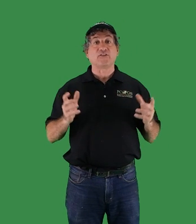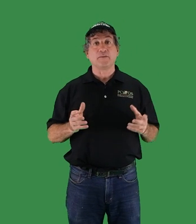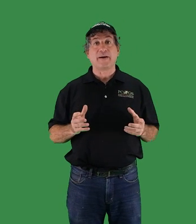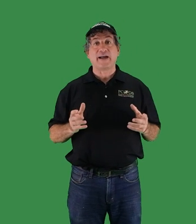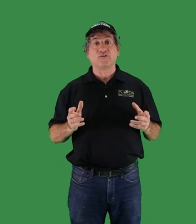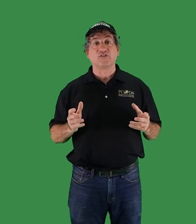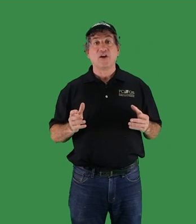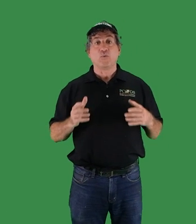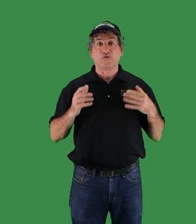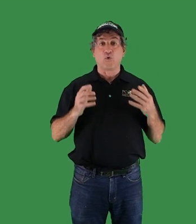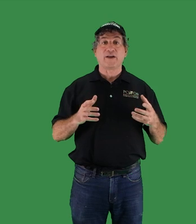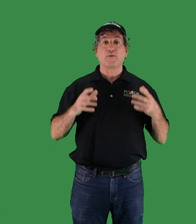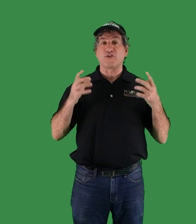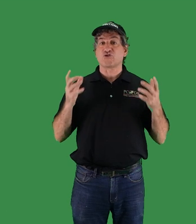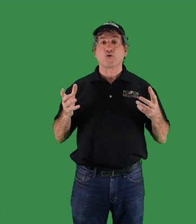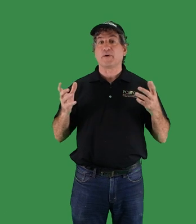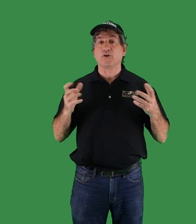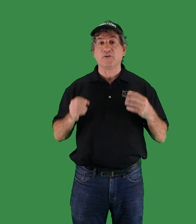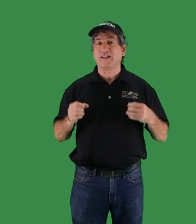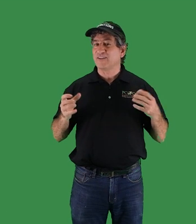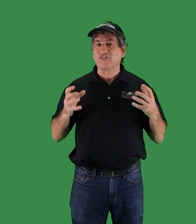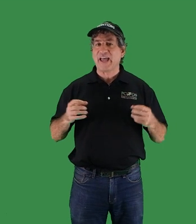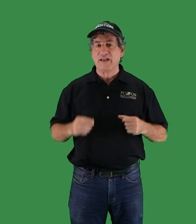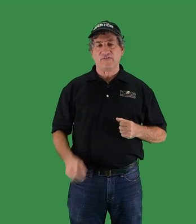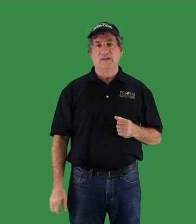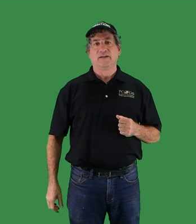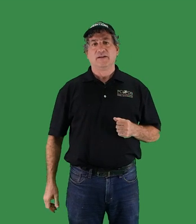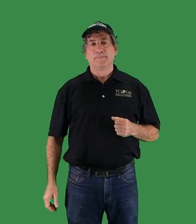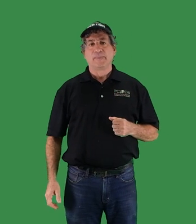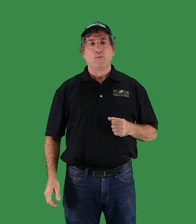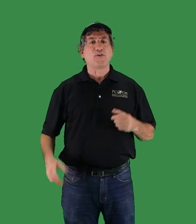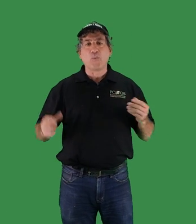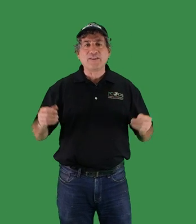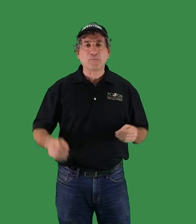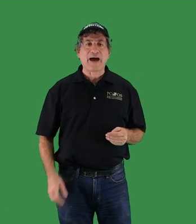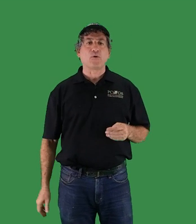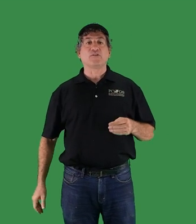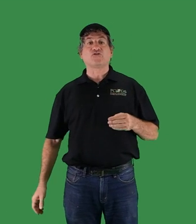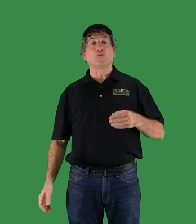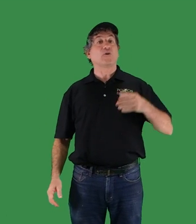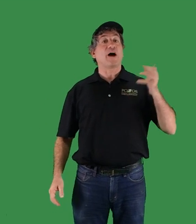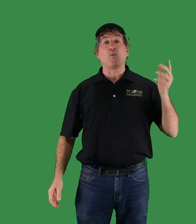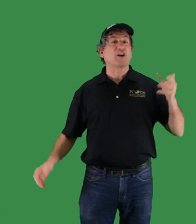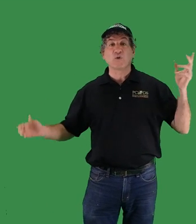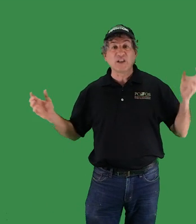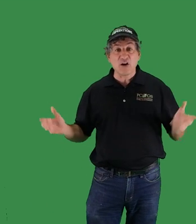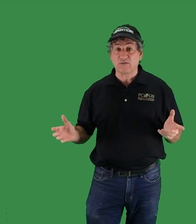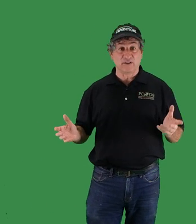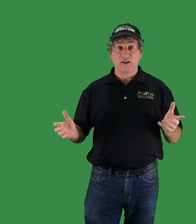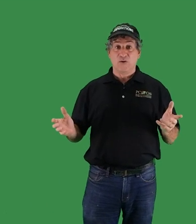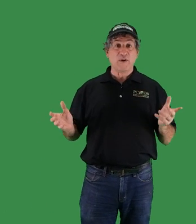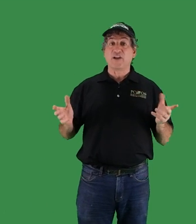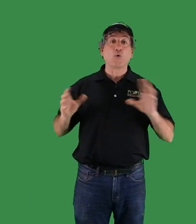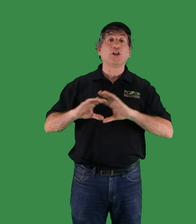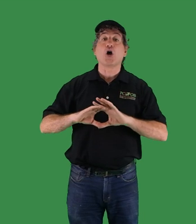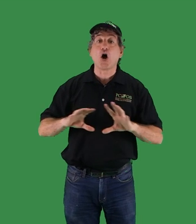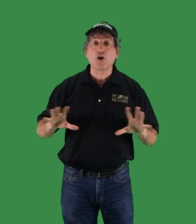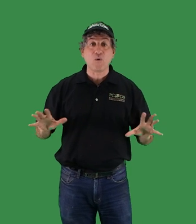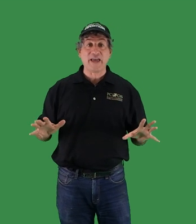Alton Byers, was working with the Sherpa community to save. With wind power and solar hot water alone, we can go a long way